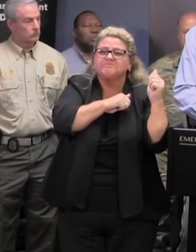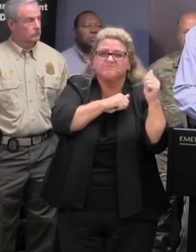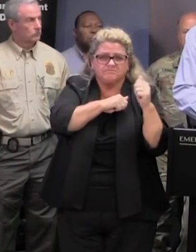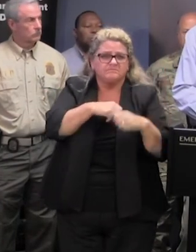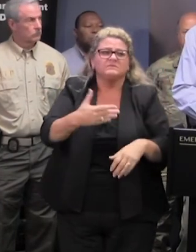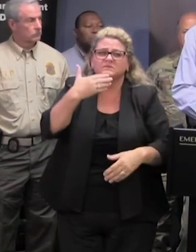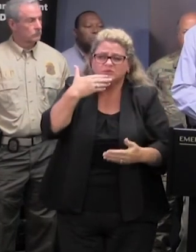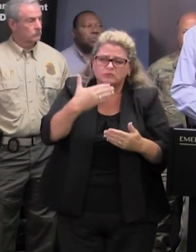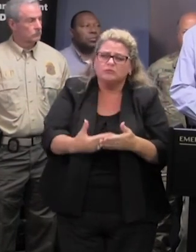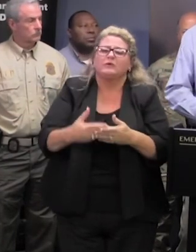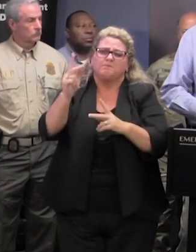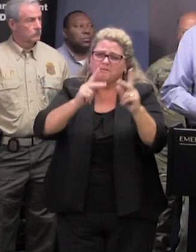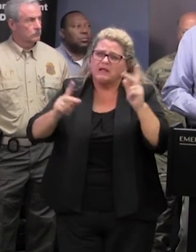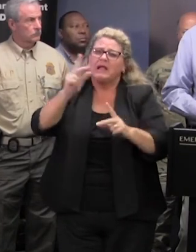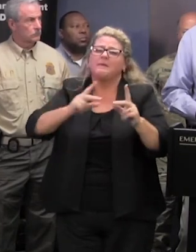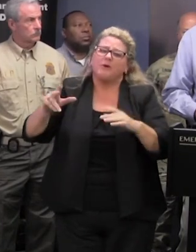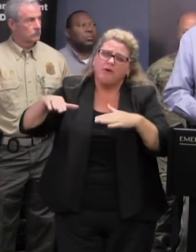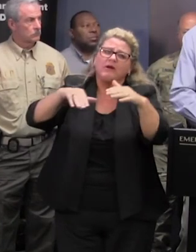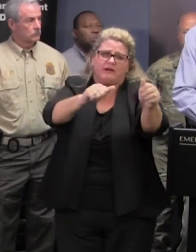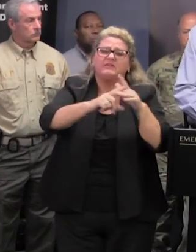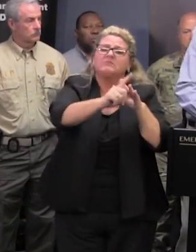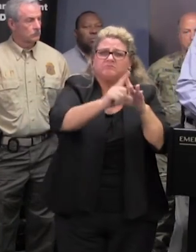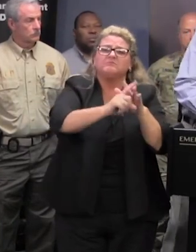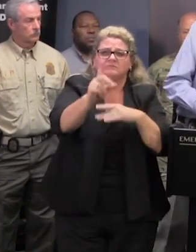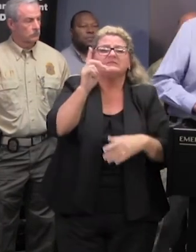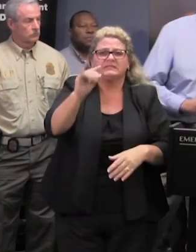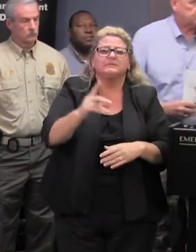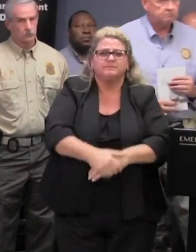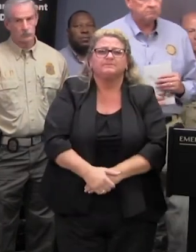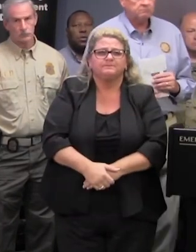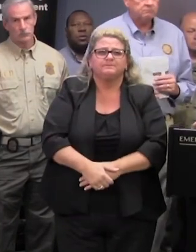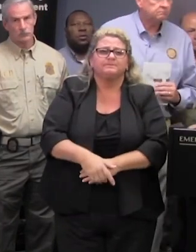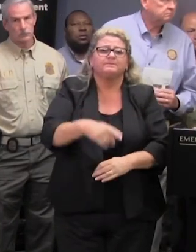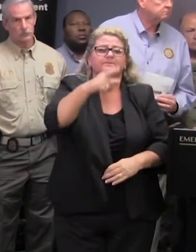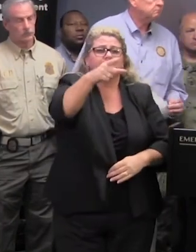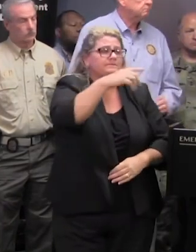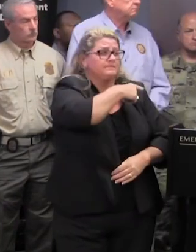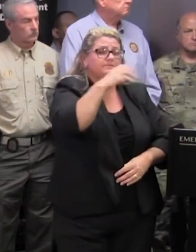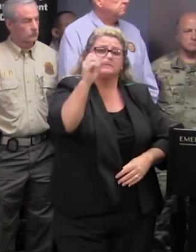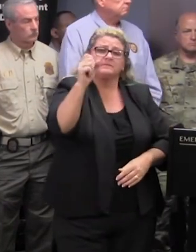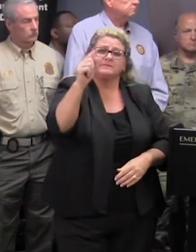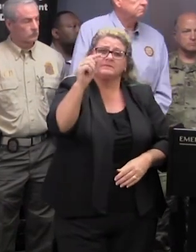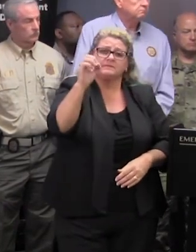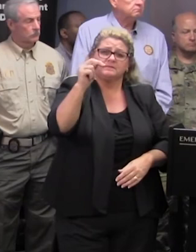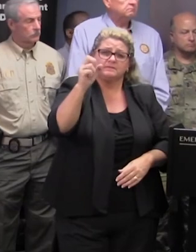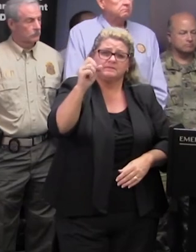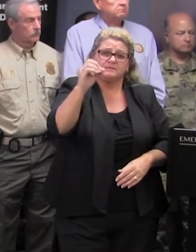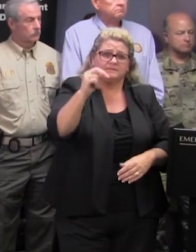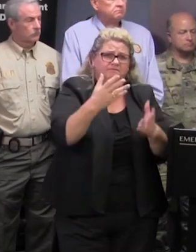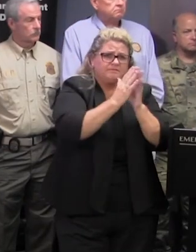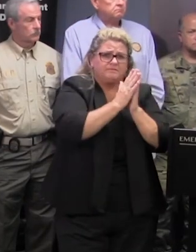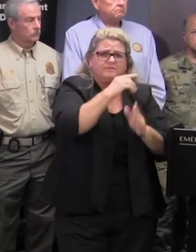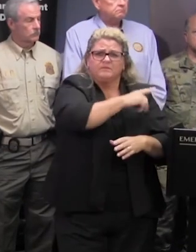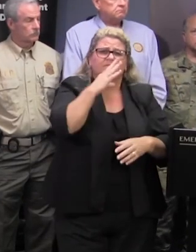very very good evacuation in response to the flood for director stinson just uh you were talking about